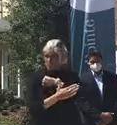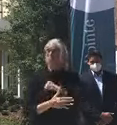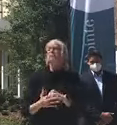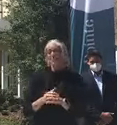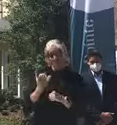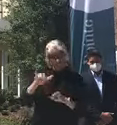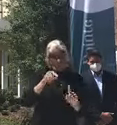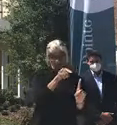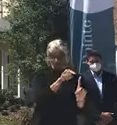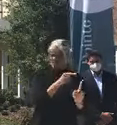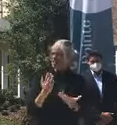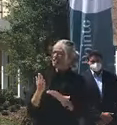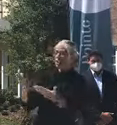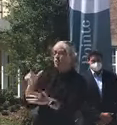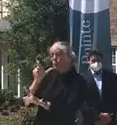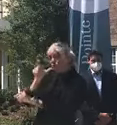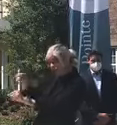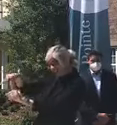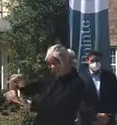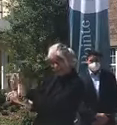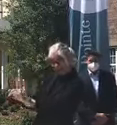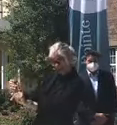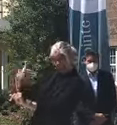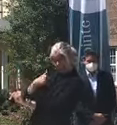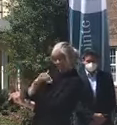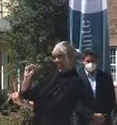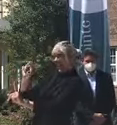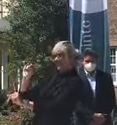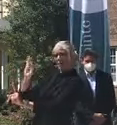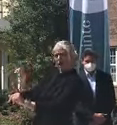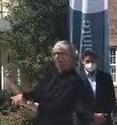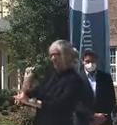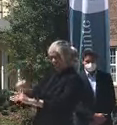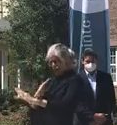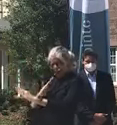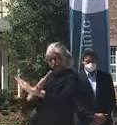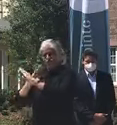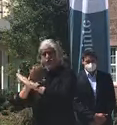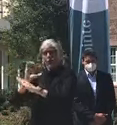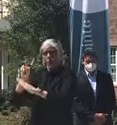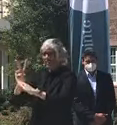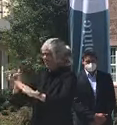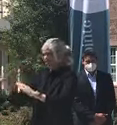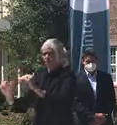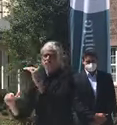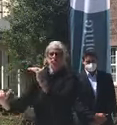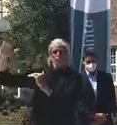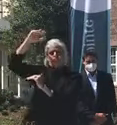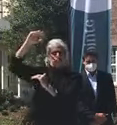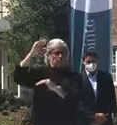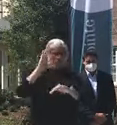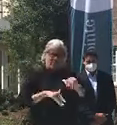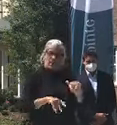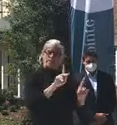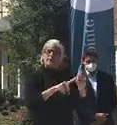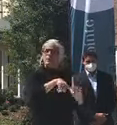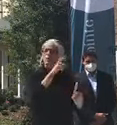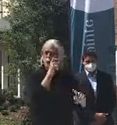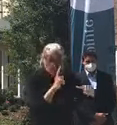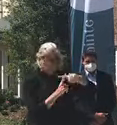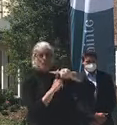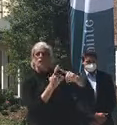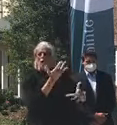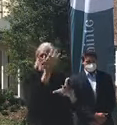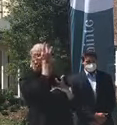is orders of magnitude above the number of people who actually test positive. So that has important implications for how we, how we combat the